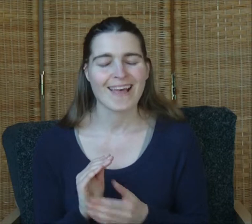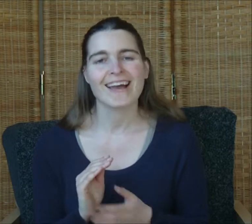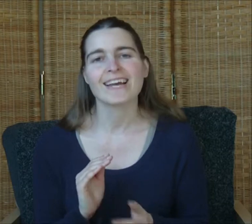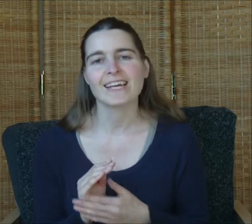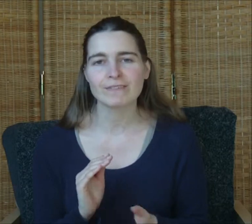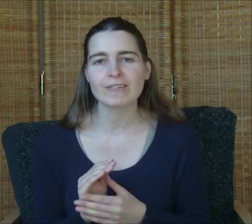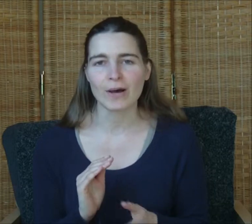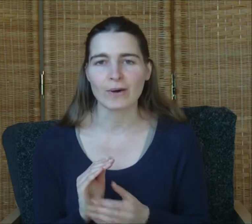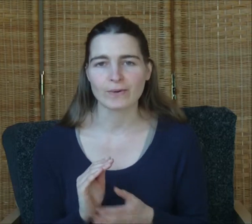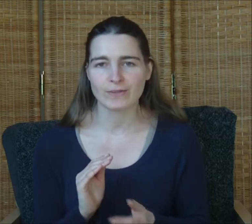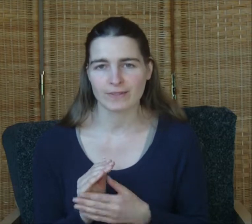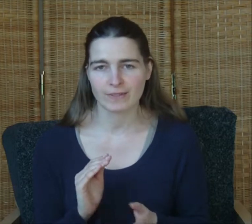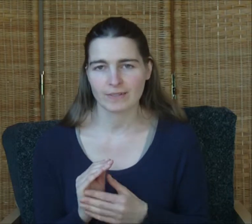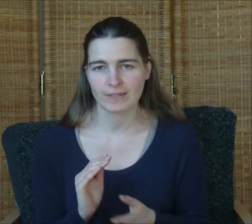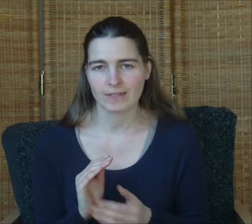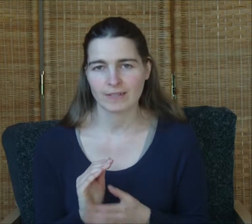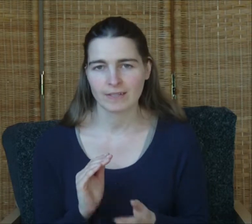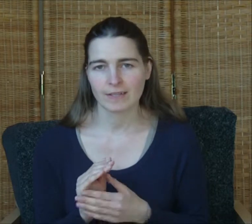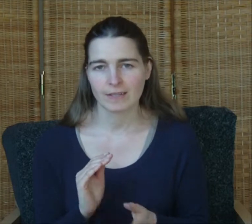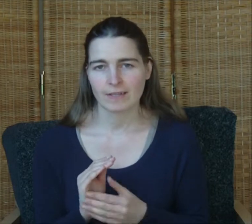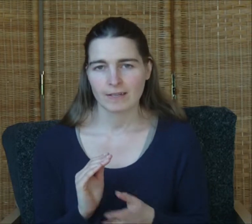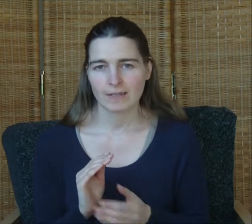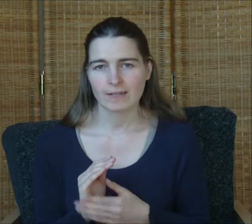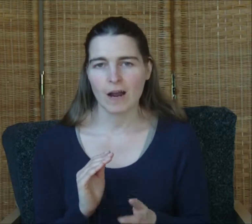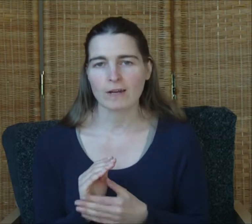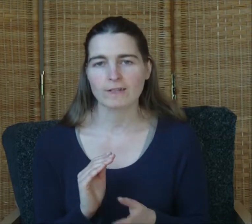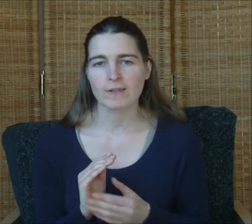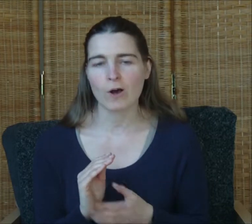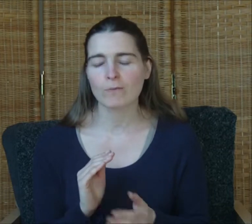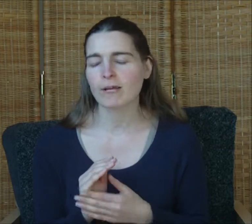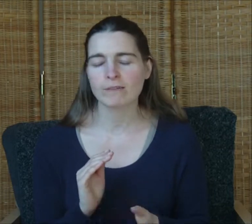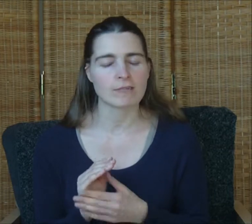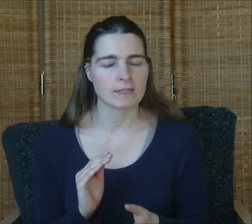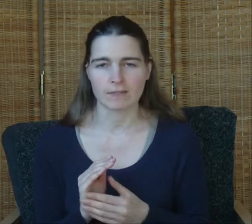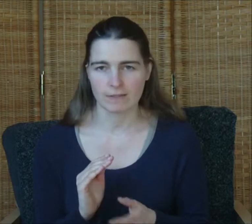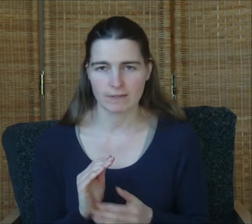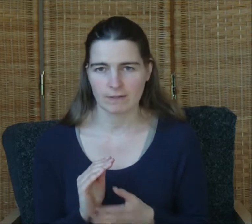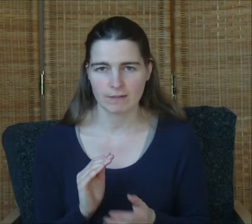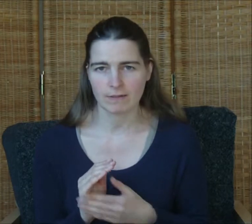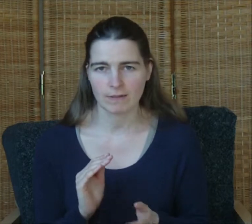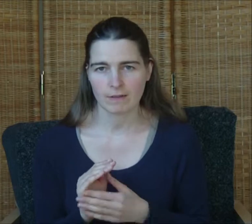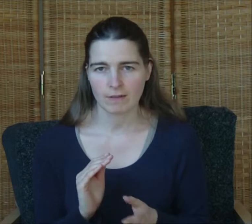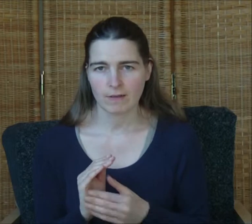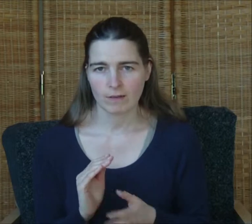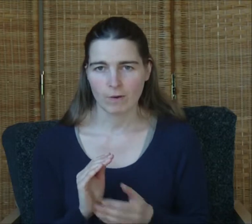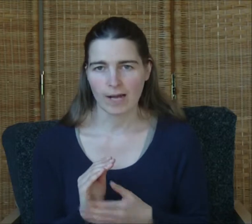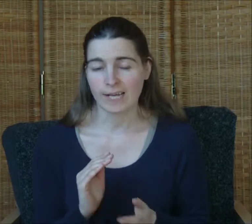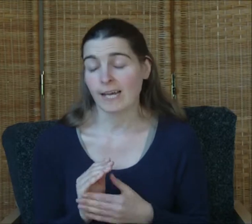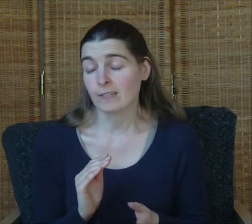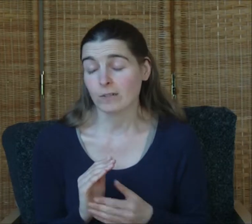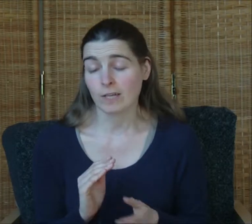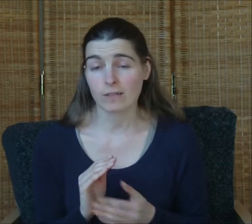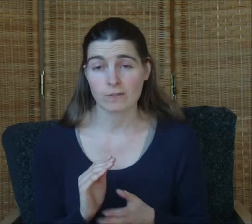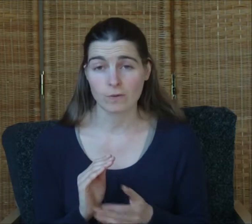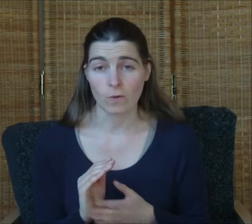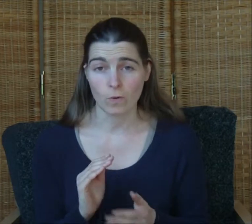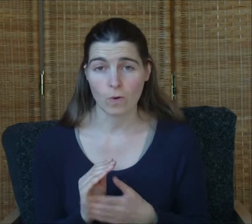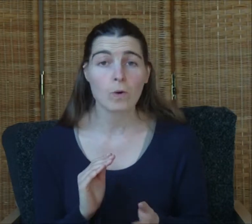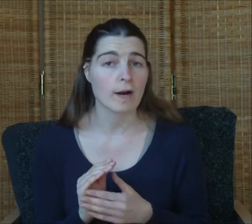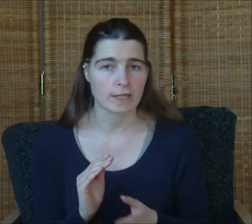Even though there are so many reasons why I can't do this or why I